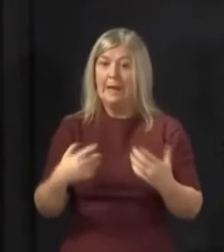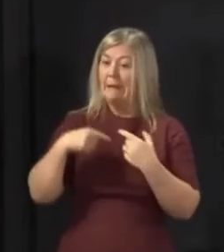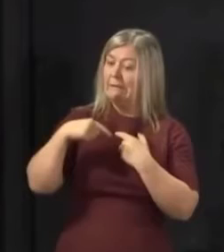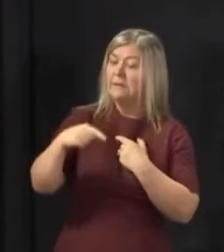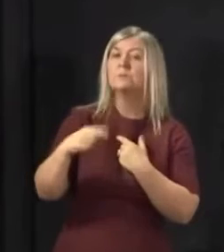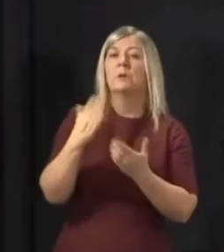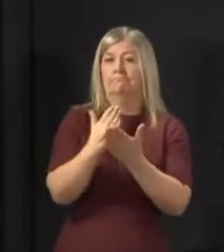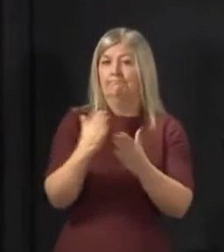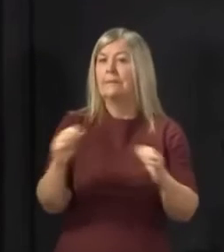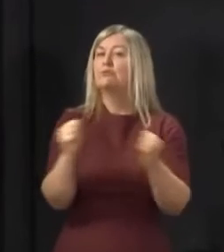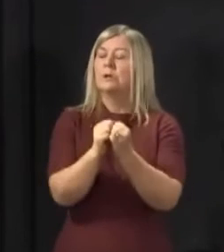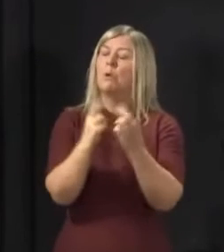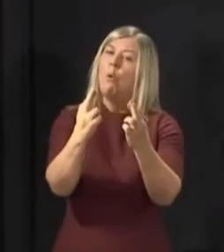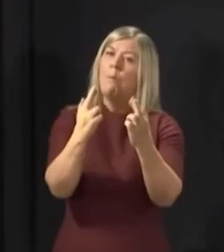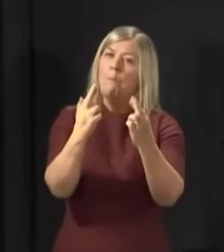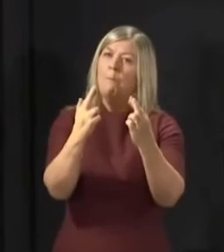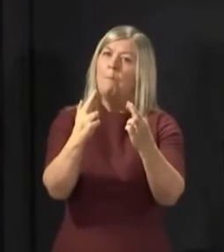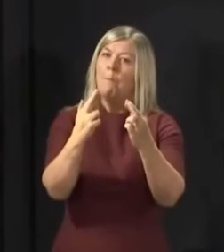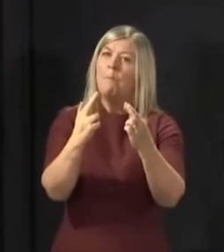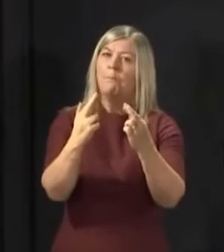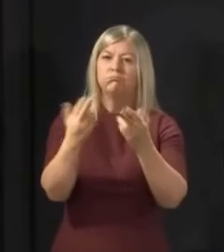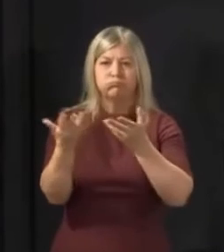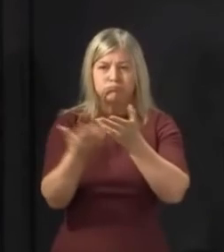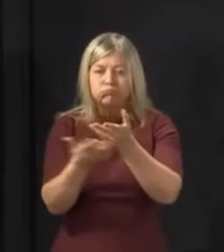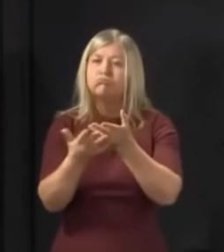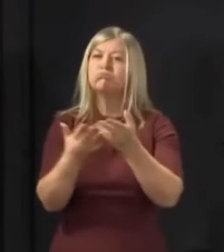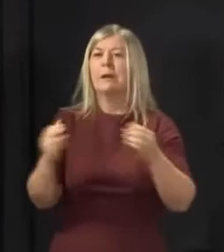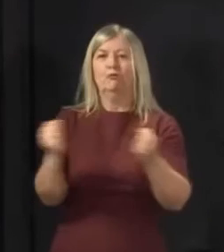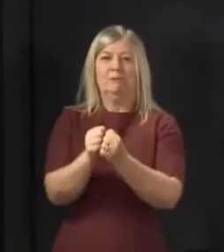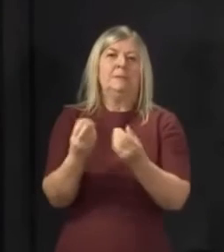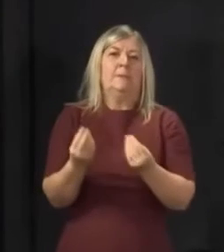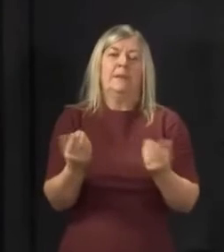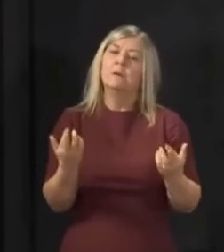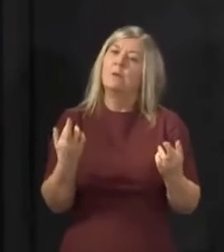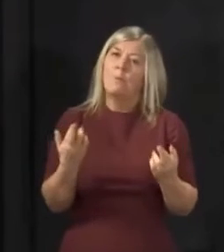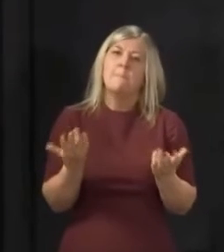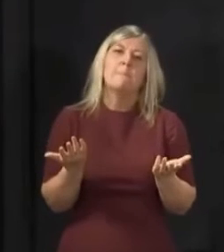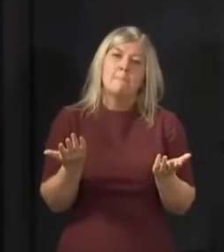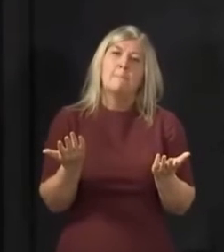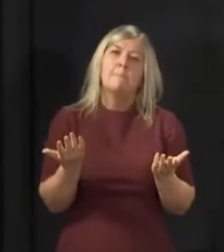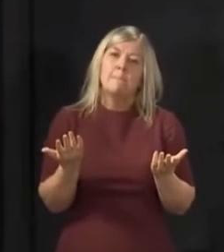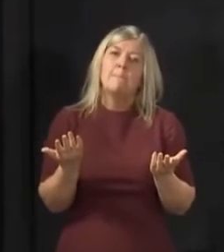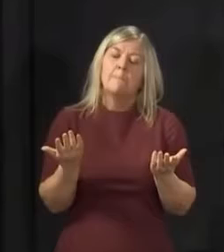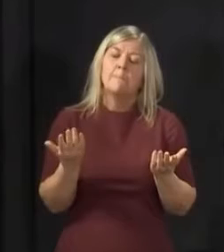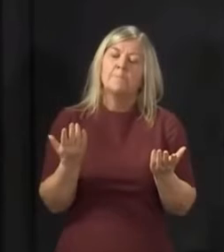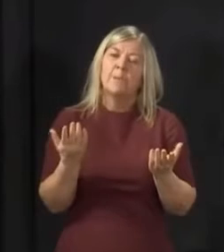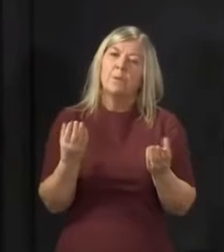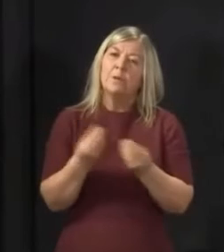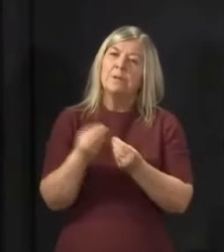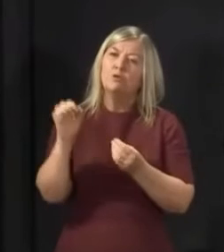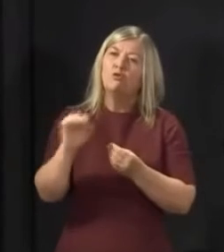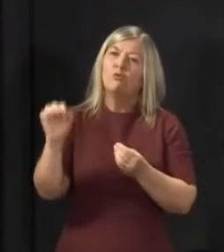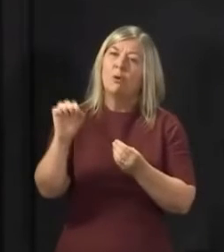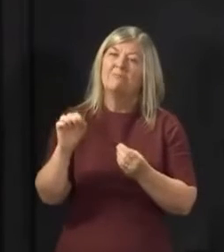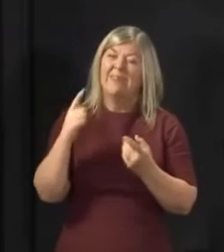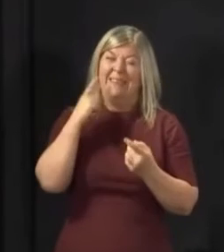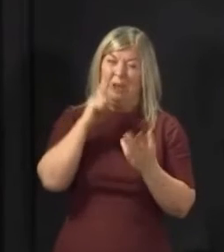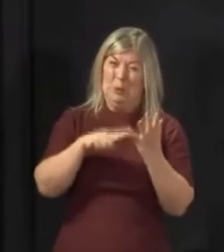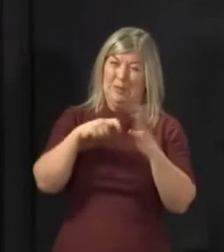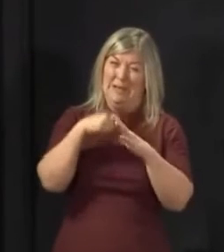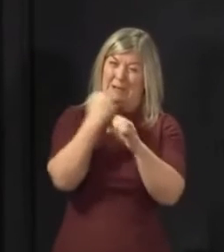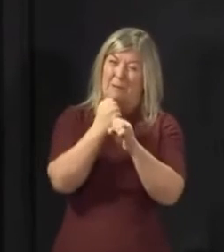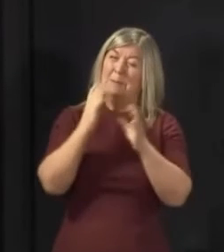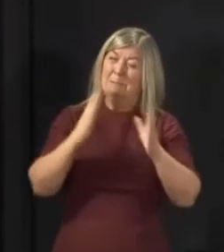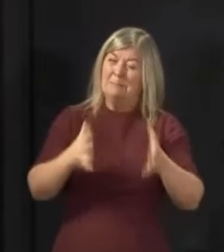in order to be more optimistic about the prospects. And I think the UK government has to get real and really